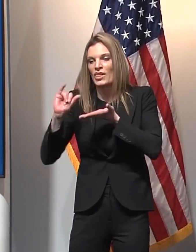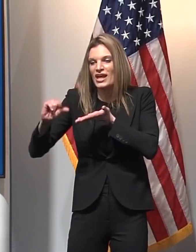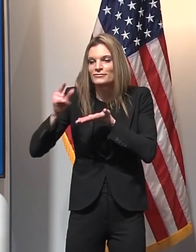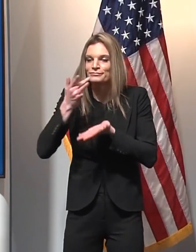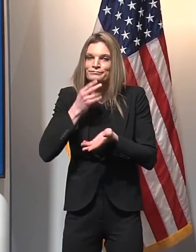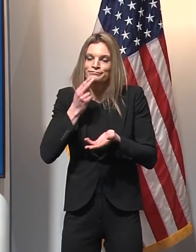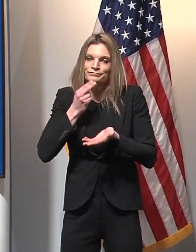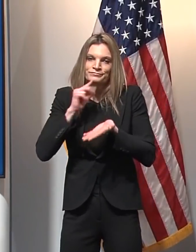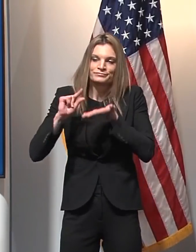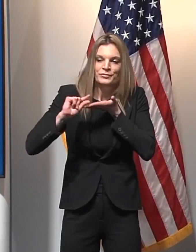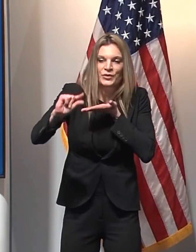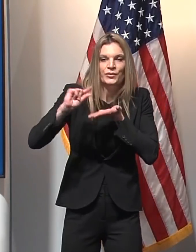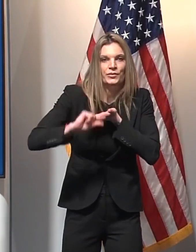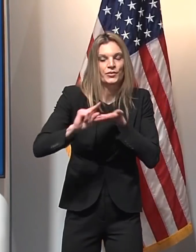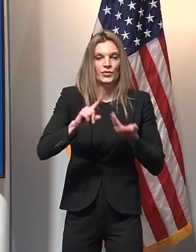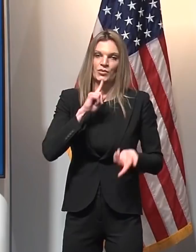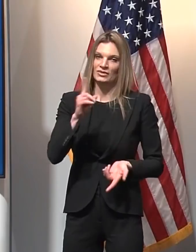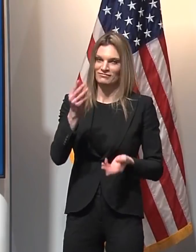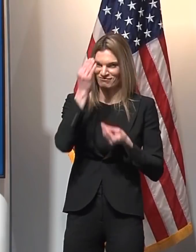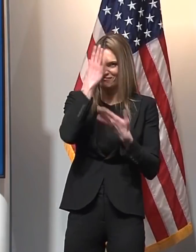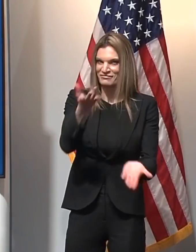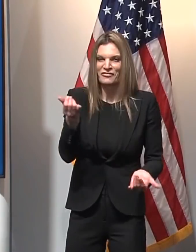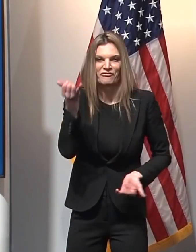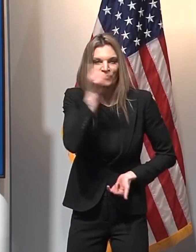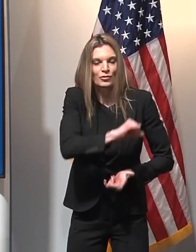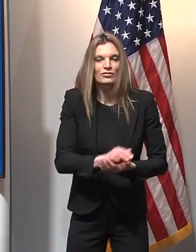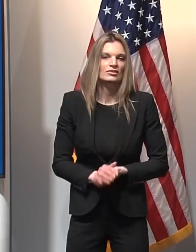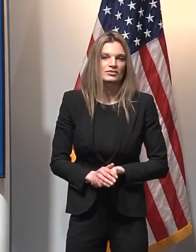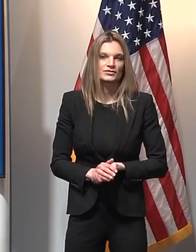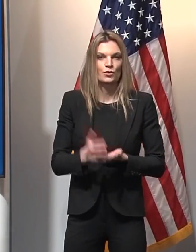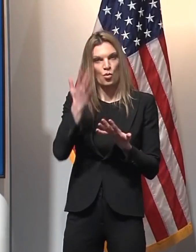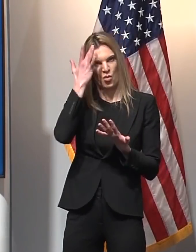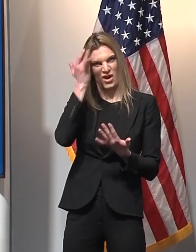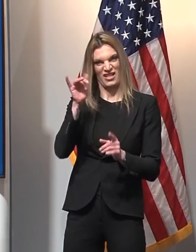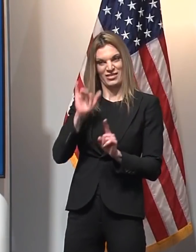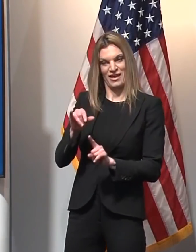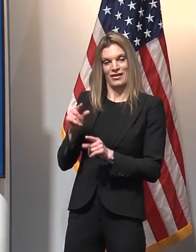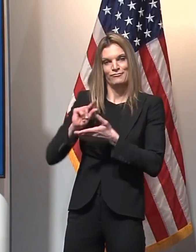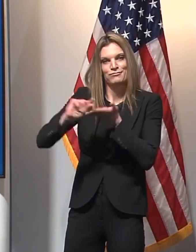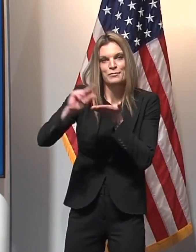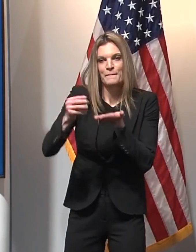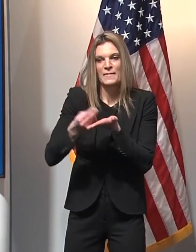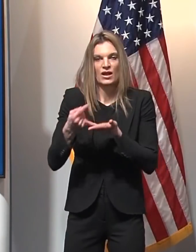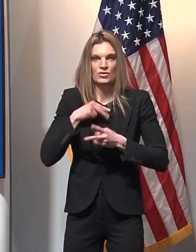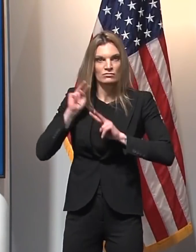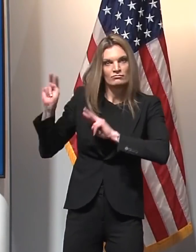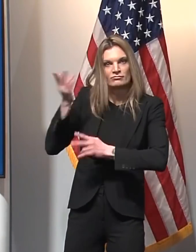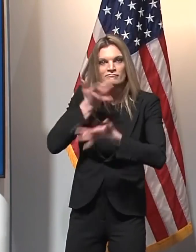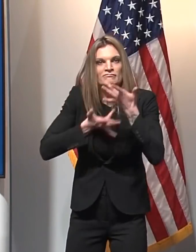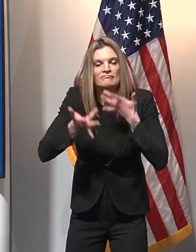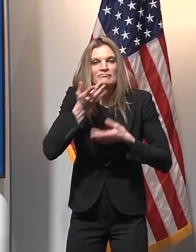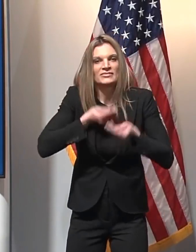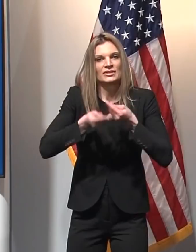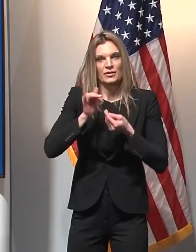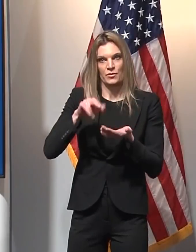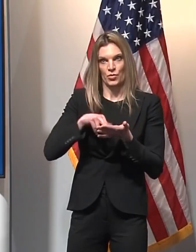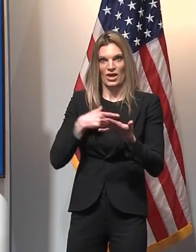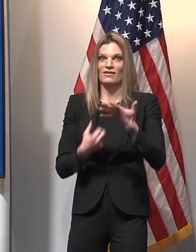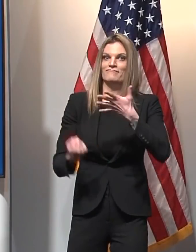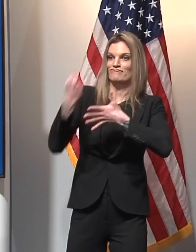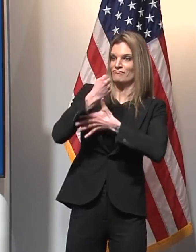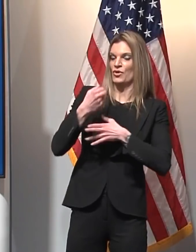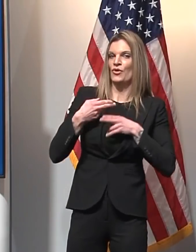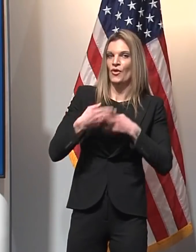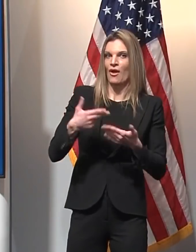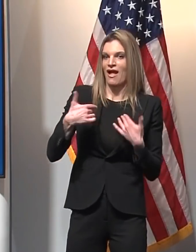you will, is foolish because it undermines our ability to keep Michigan at the top of the list for the supply